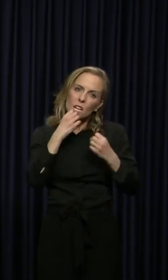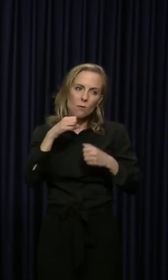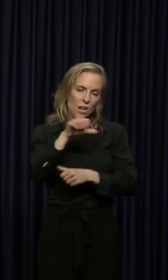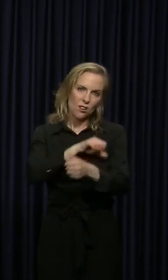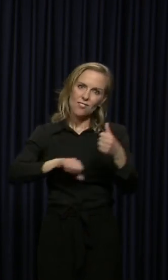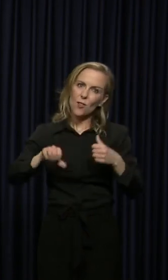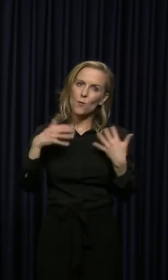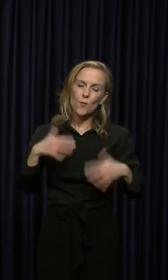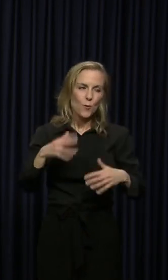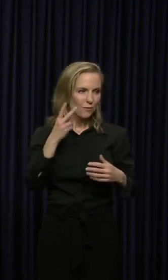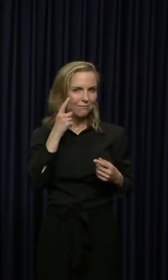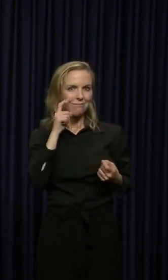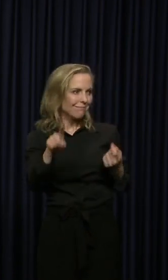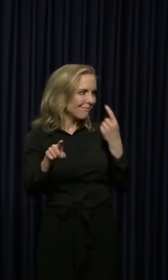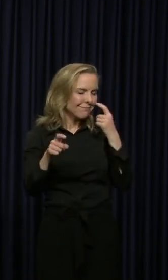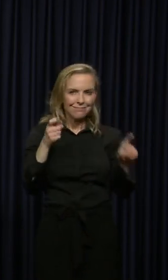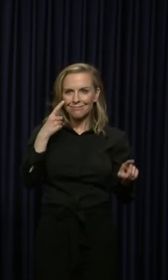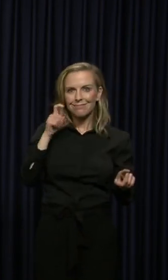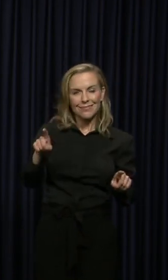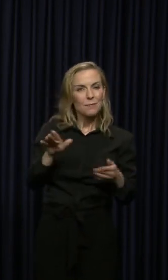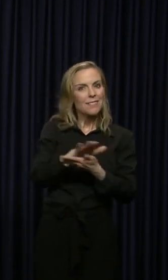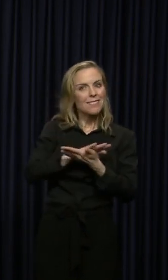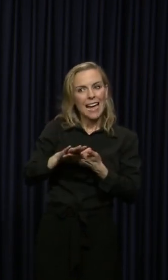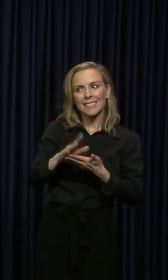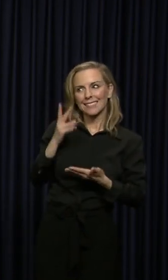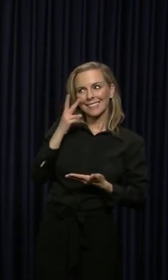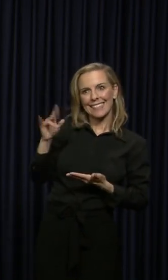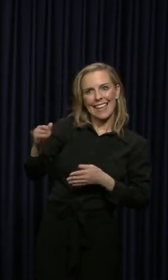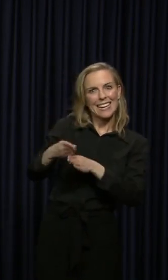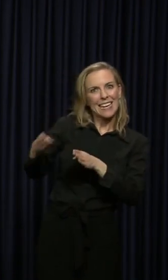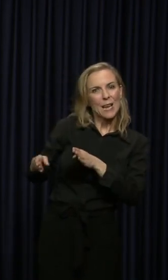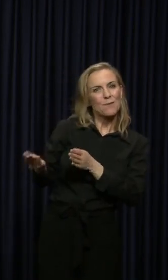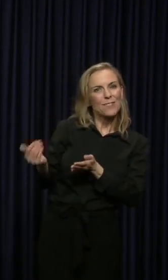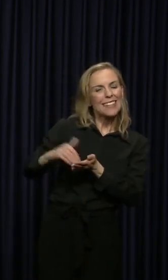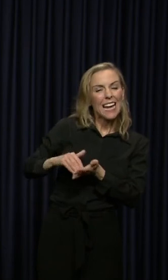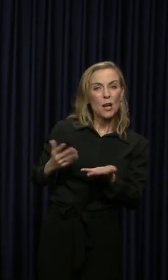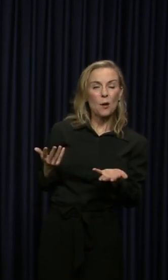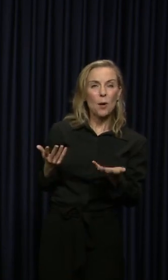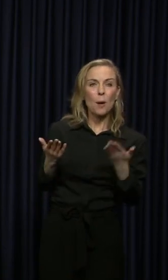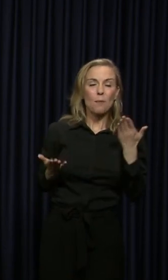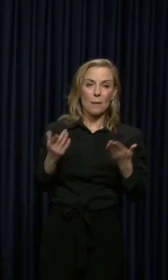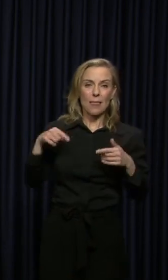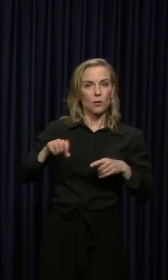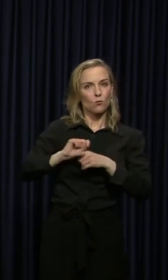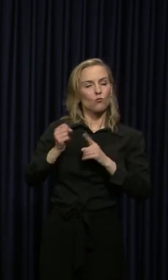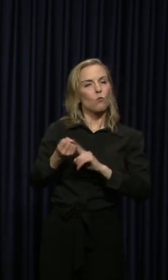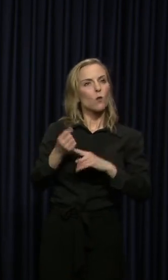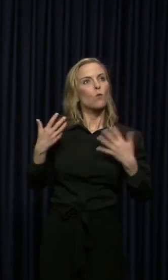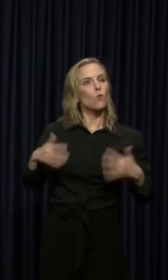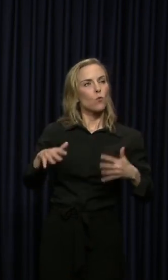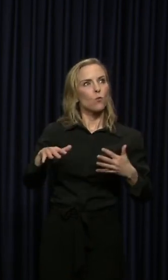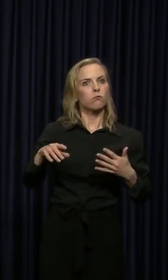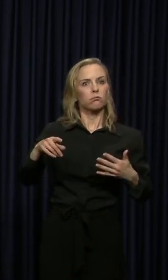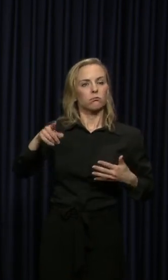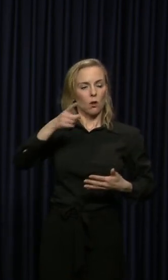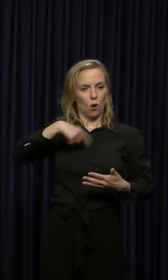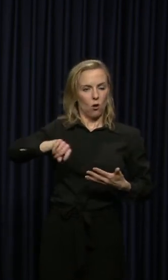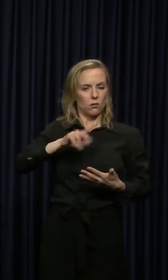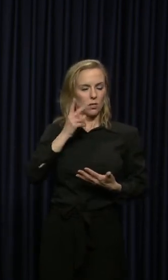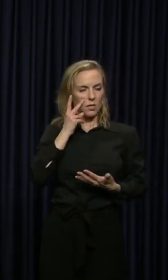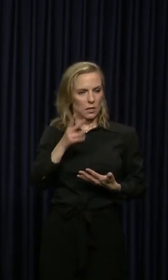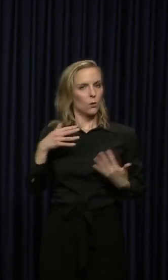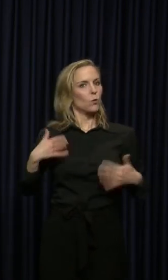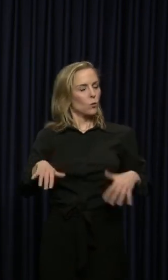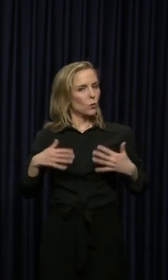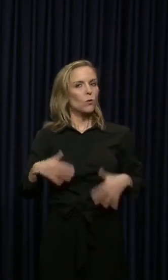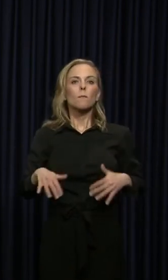again? Now, maybe it puts things in context, but this is all of us every